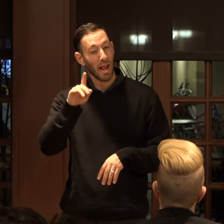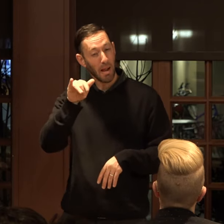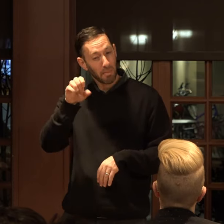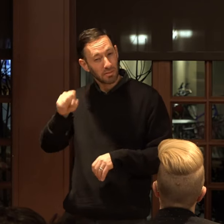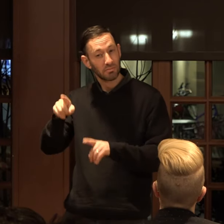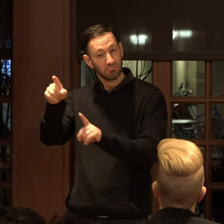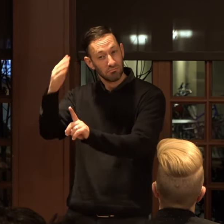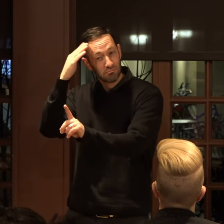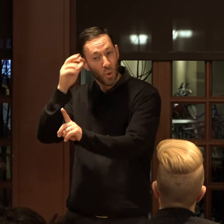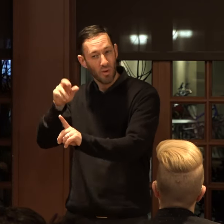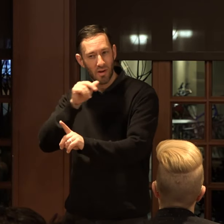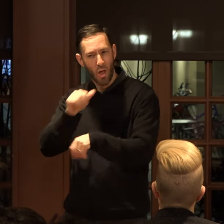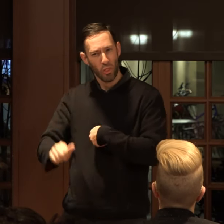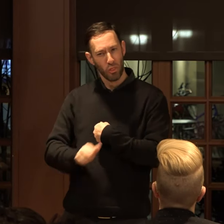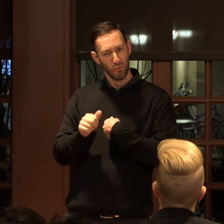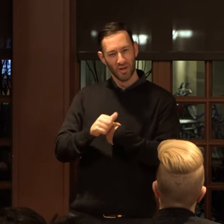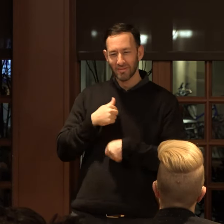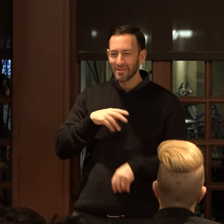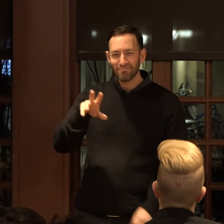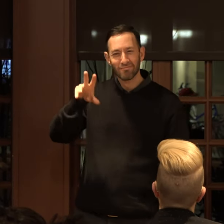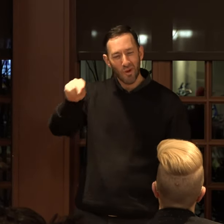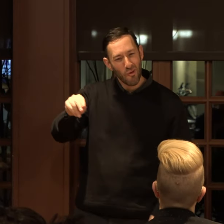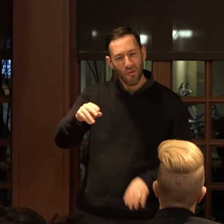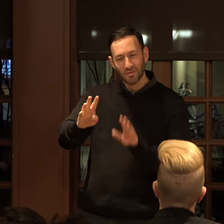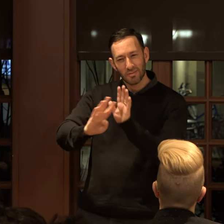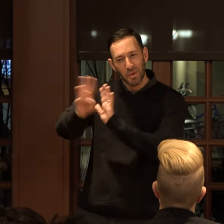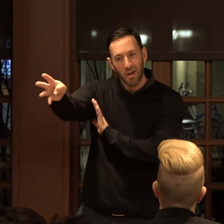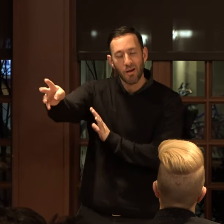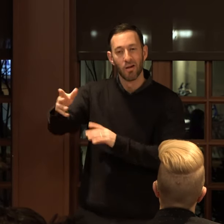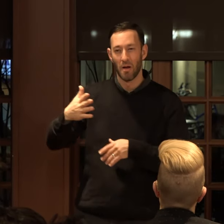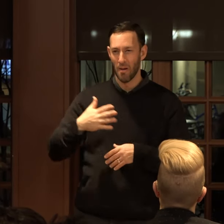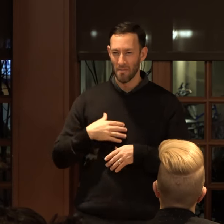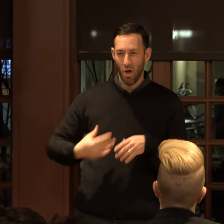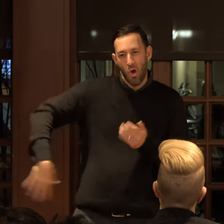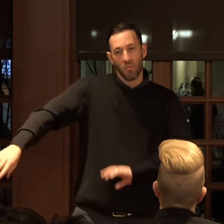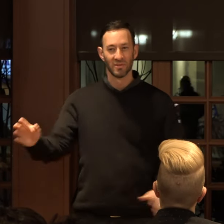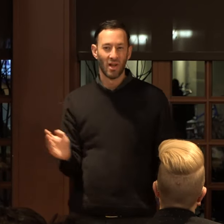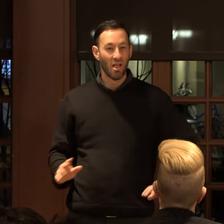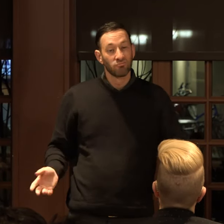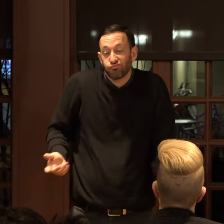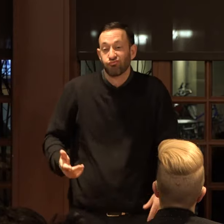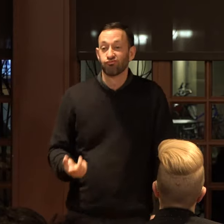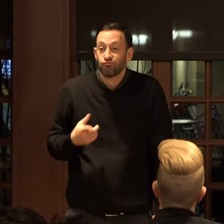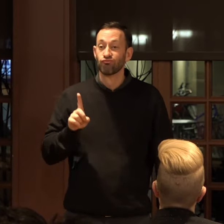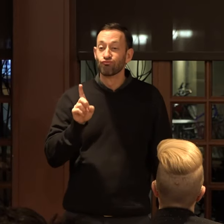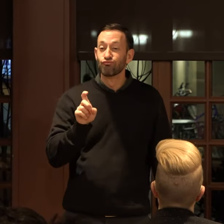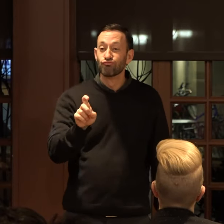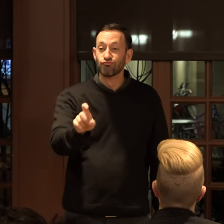not, threatens my own. No, I speak up. With my arms filling, I just keep walking.